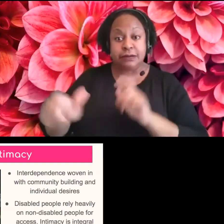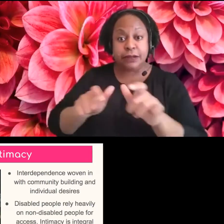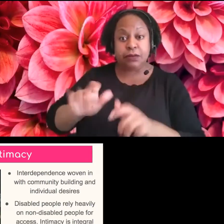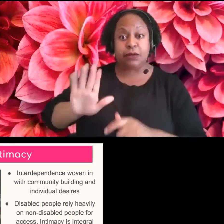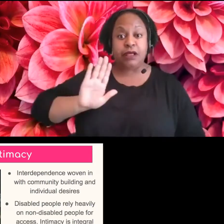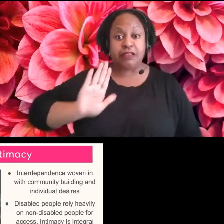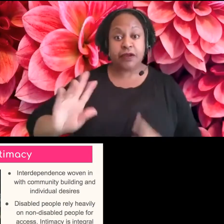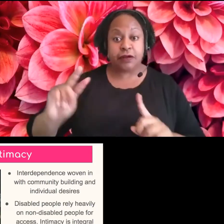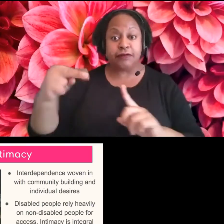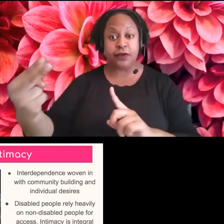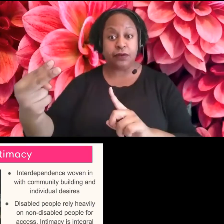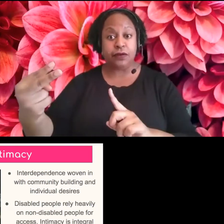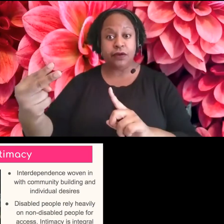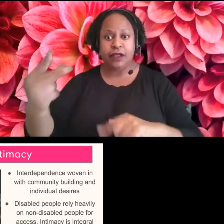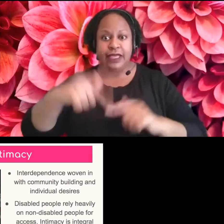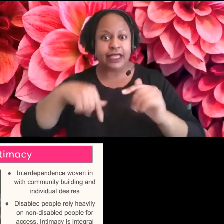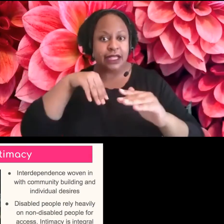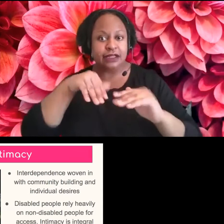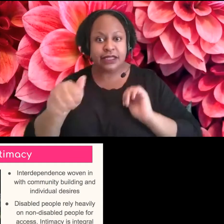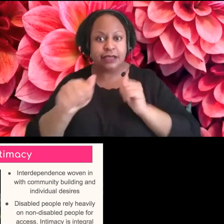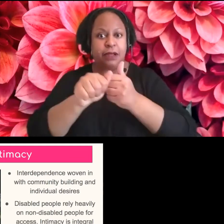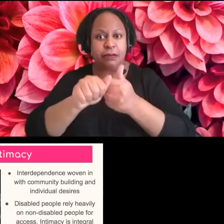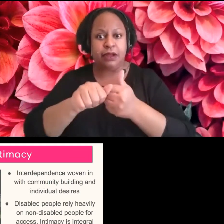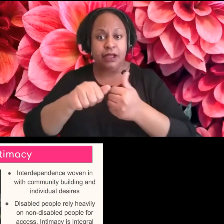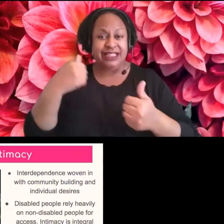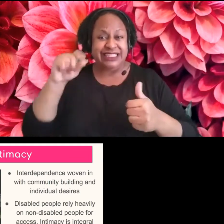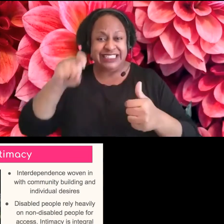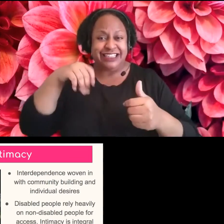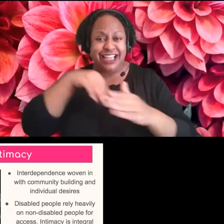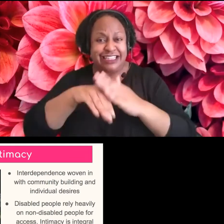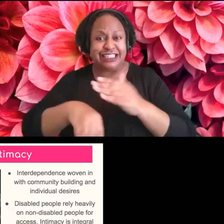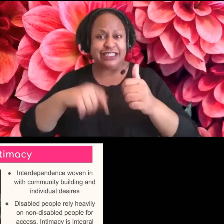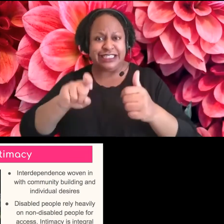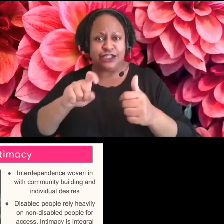puts you in the, in the line of, uh,